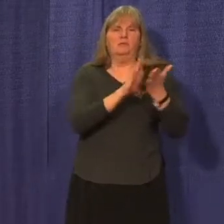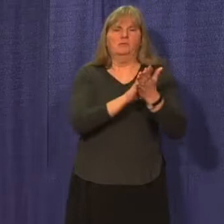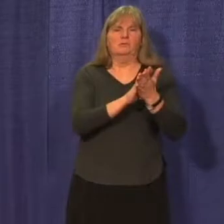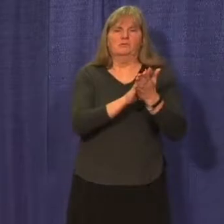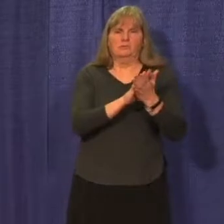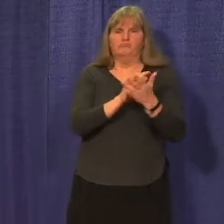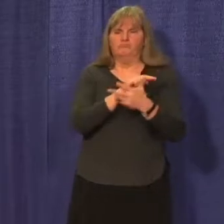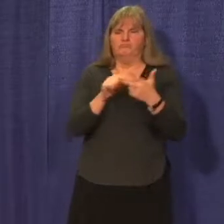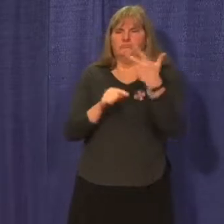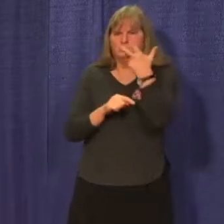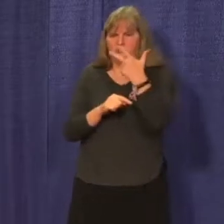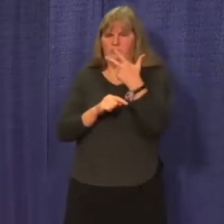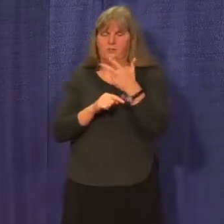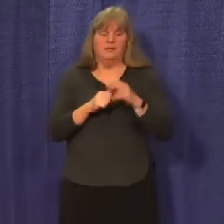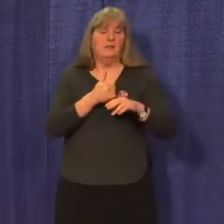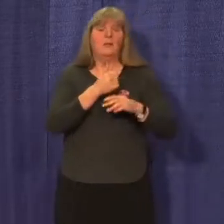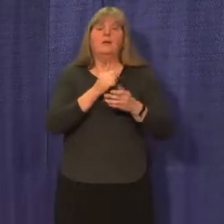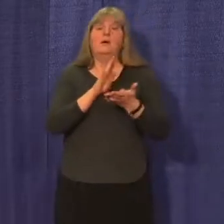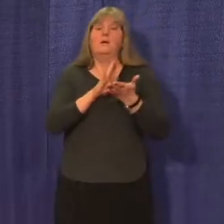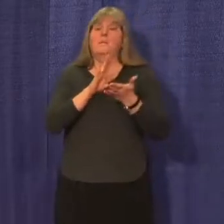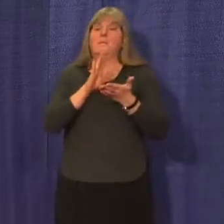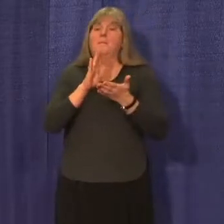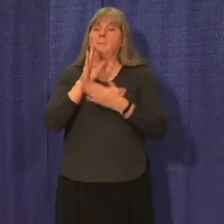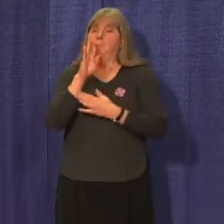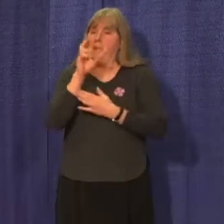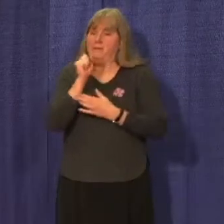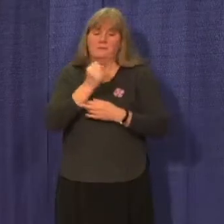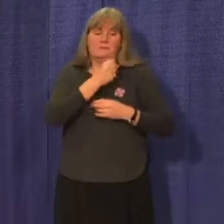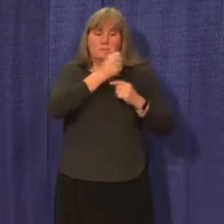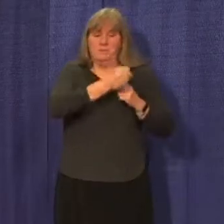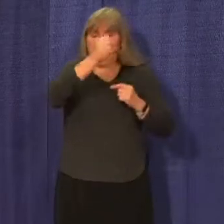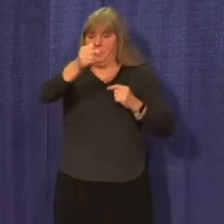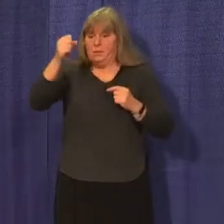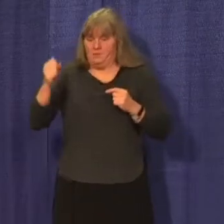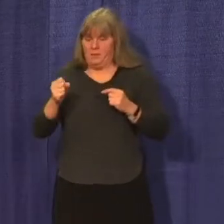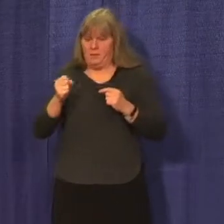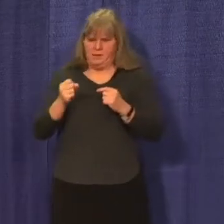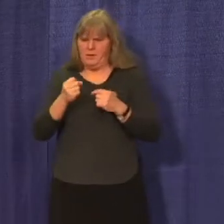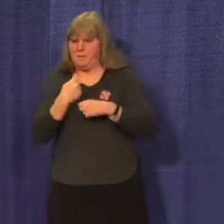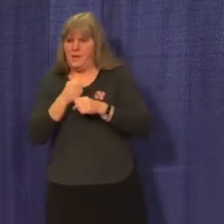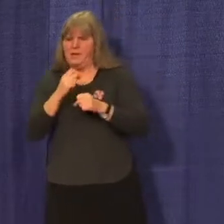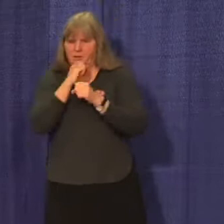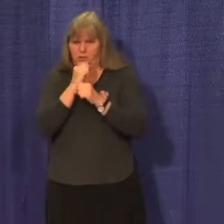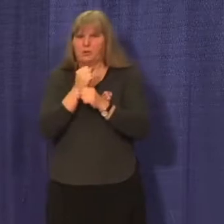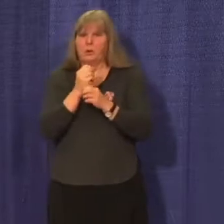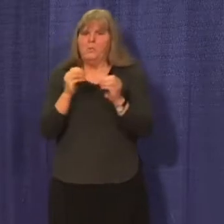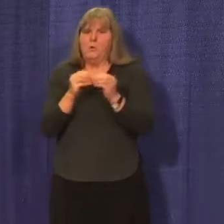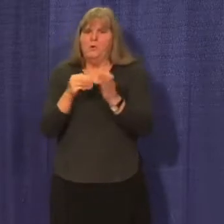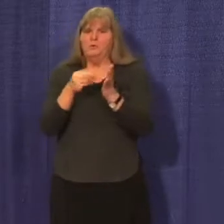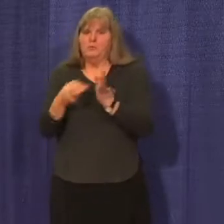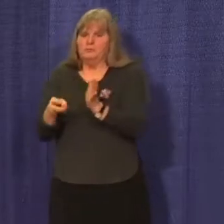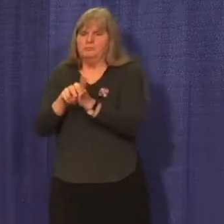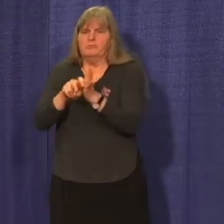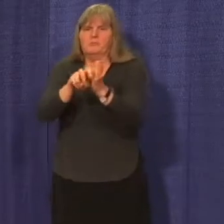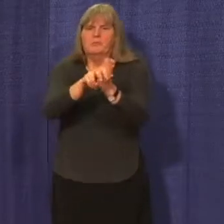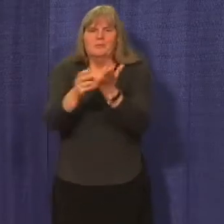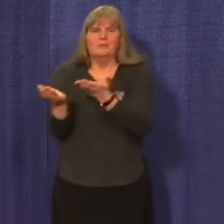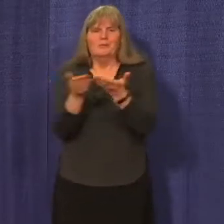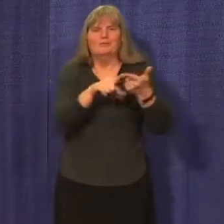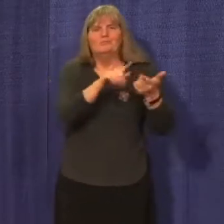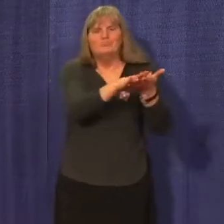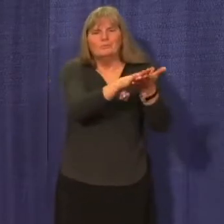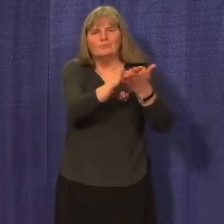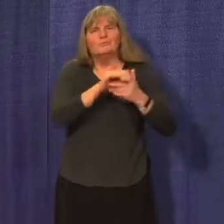The buses are being deployed in these areas as part of our efforts to ensure that we can accommodate as many students as possible on the school buses,